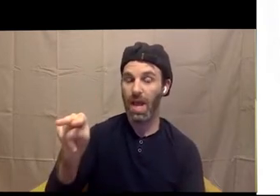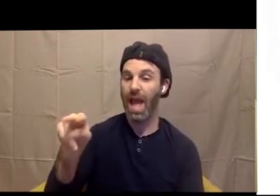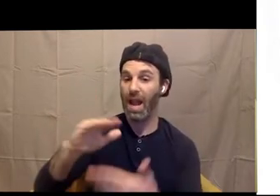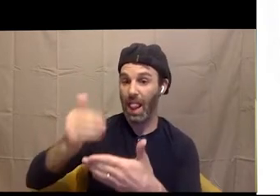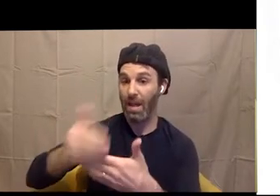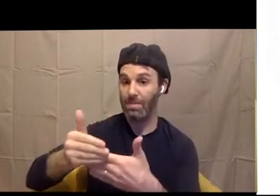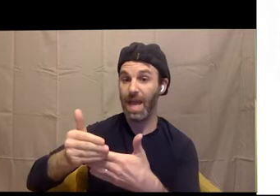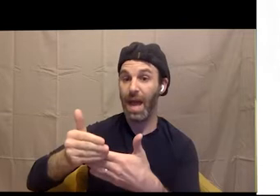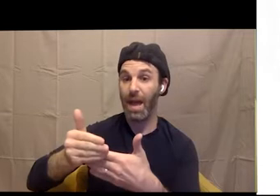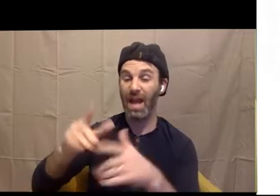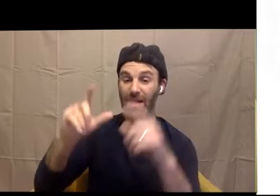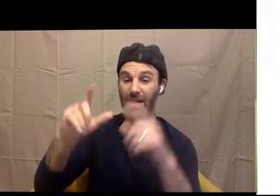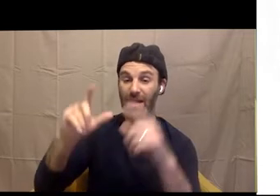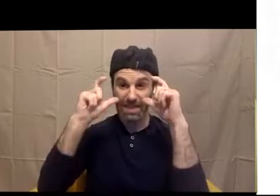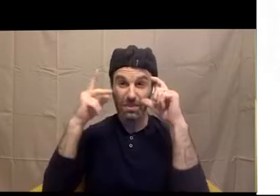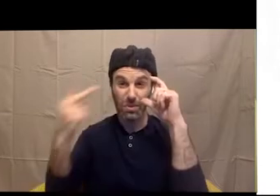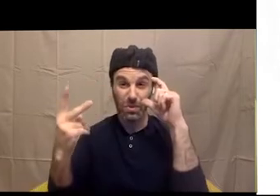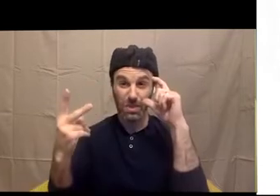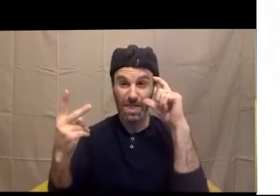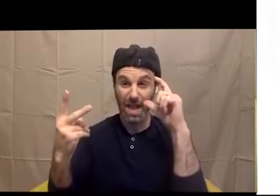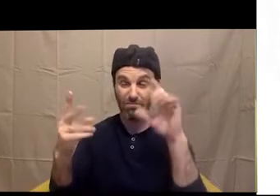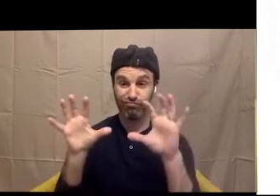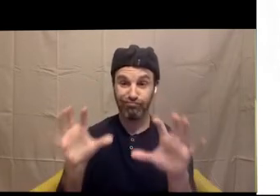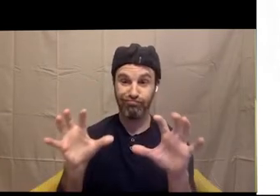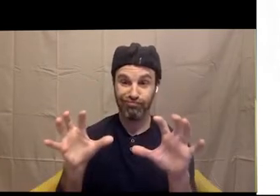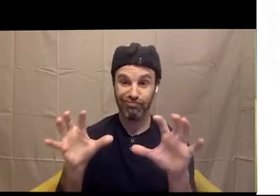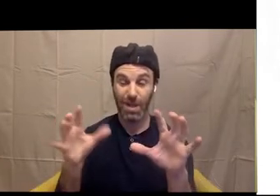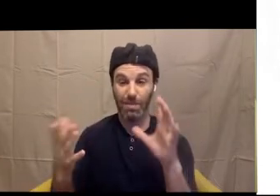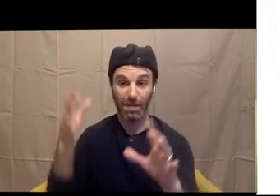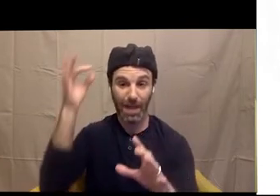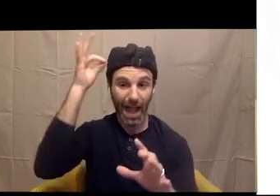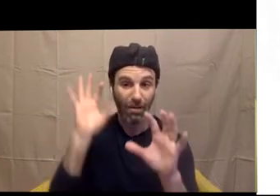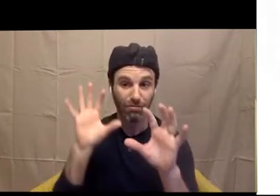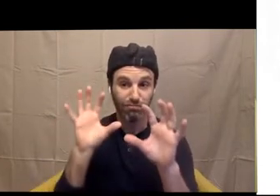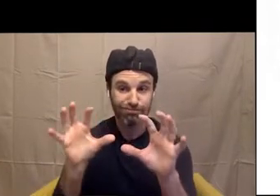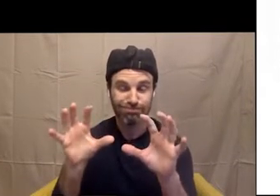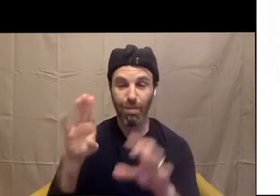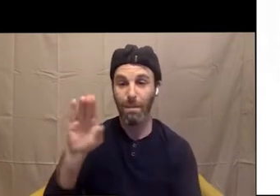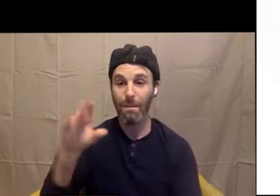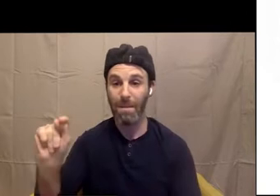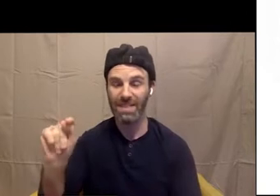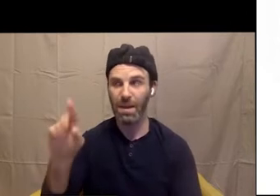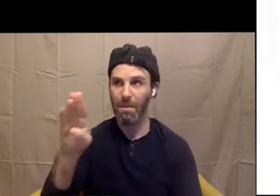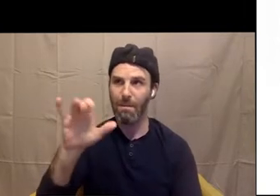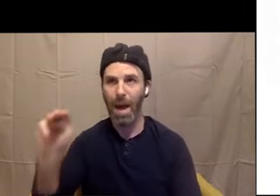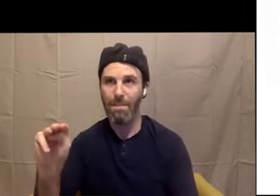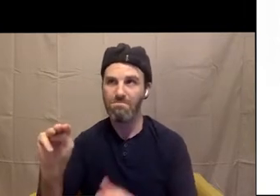bum, like maybe a hairy bum. Or butt is the thing that Americans say more. So, we know he's probably looking at